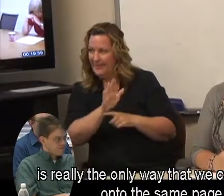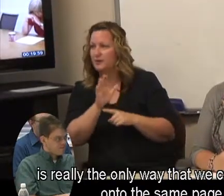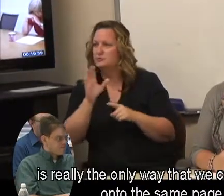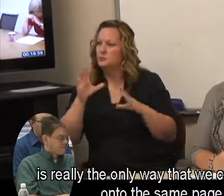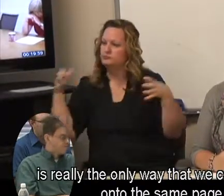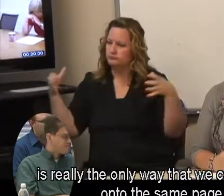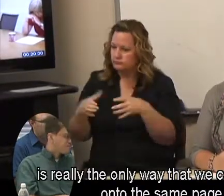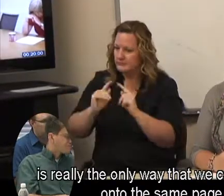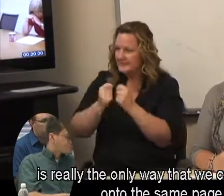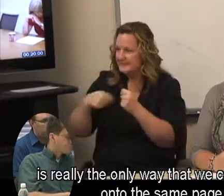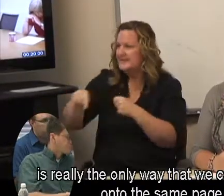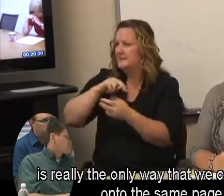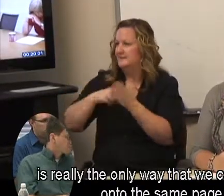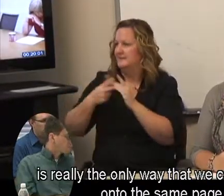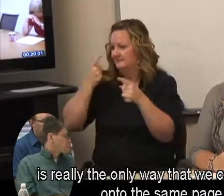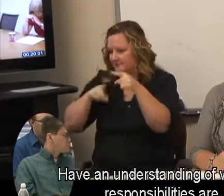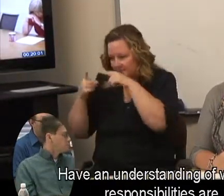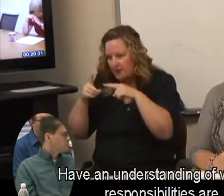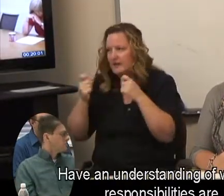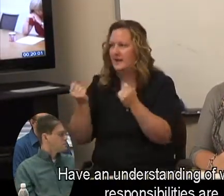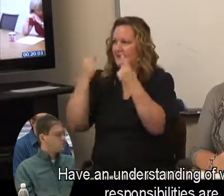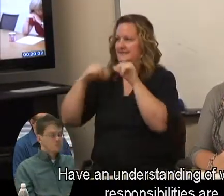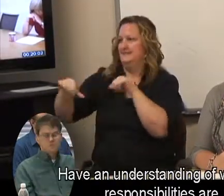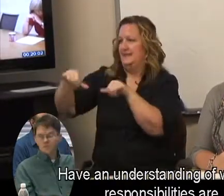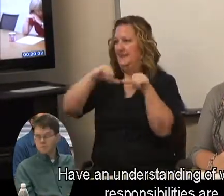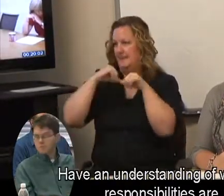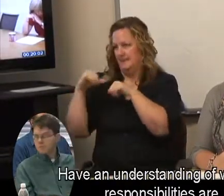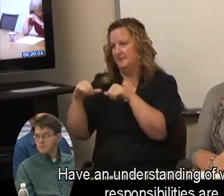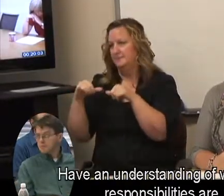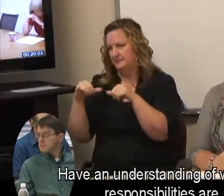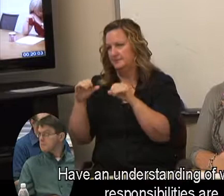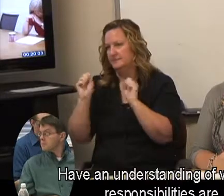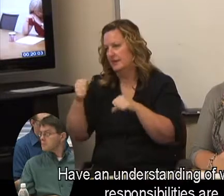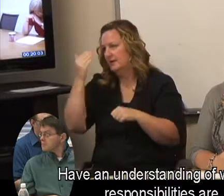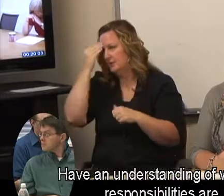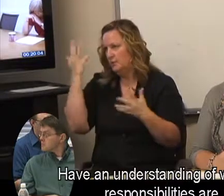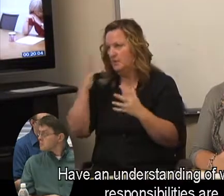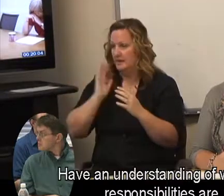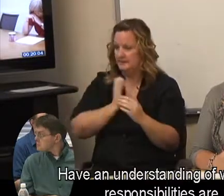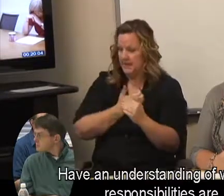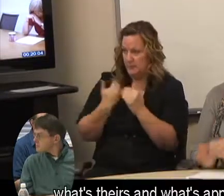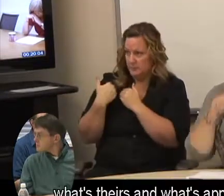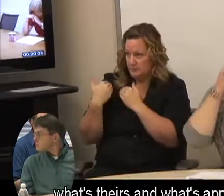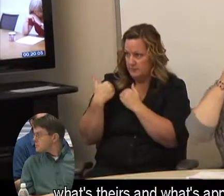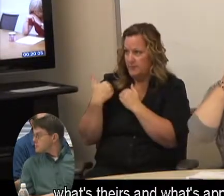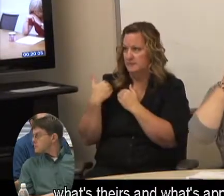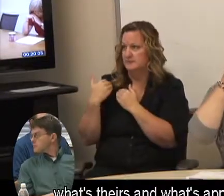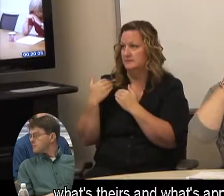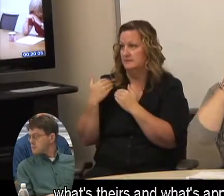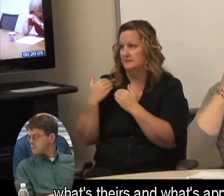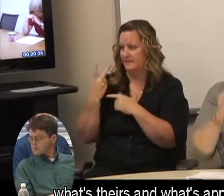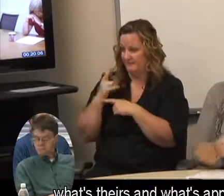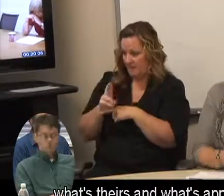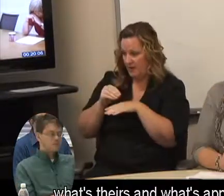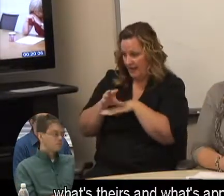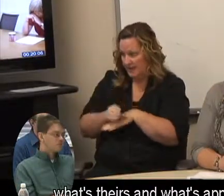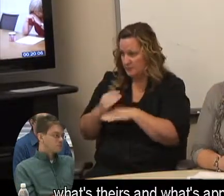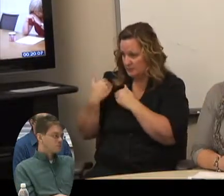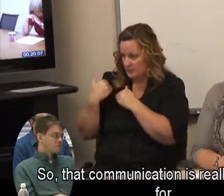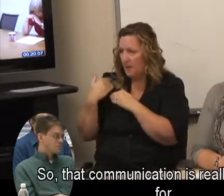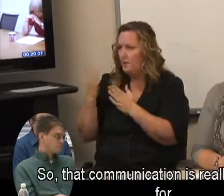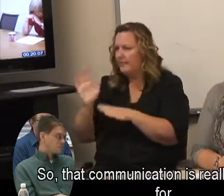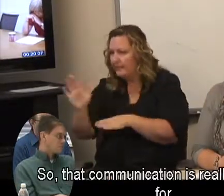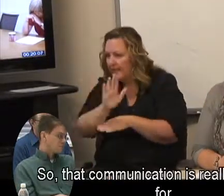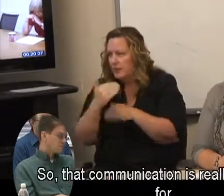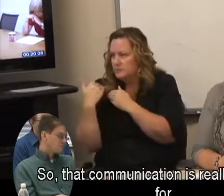kind of come onto the same page and have an understanding what our responsibilities are, theirs, and what's, you know, appropriate.